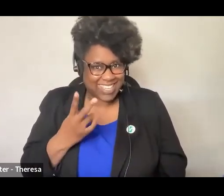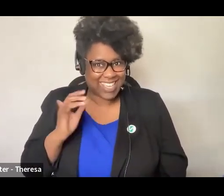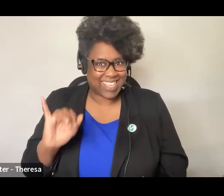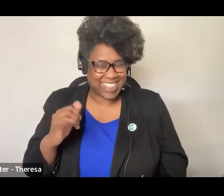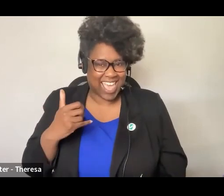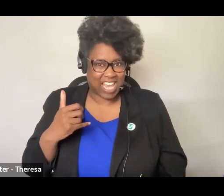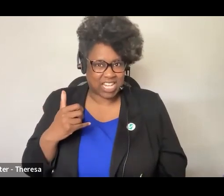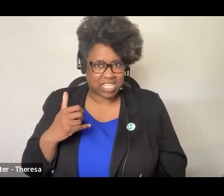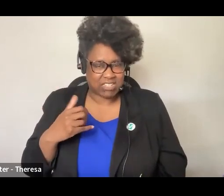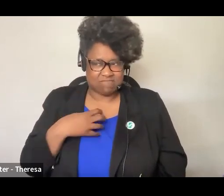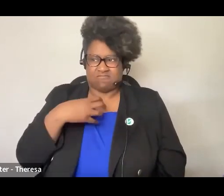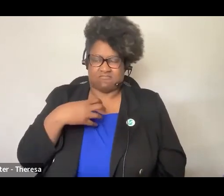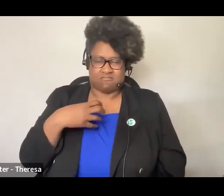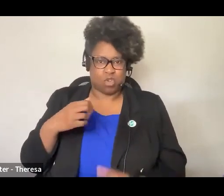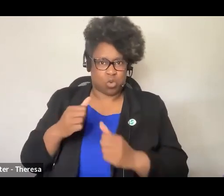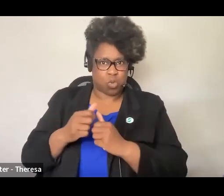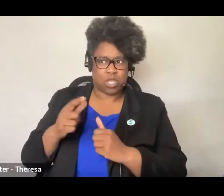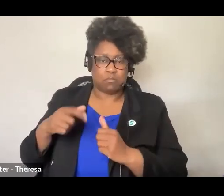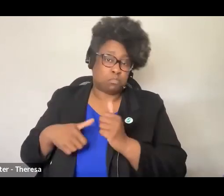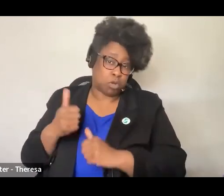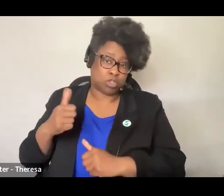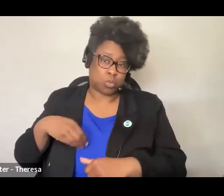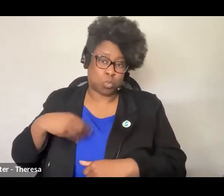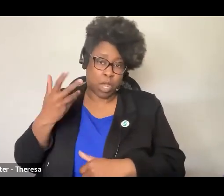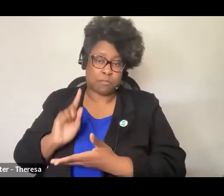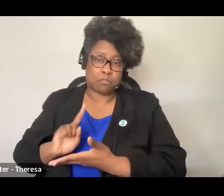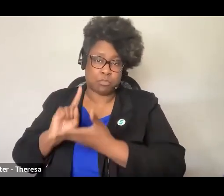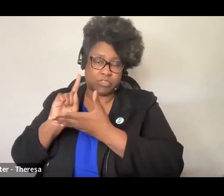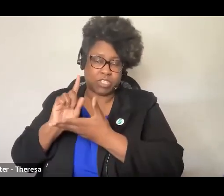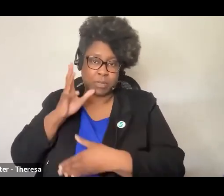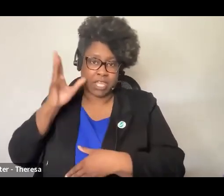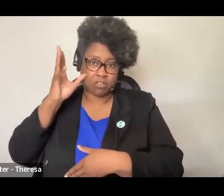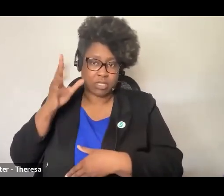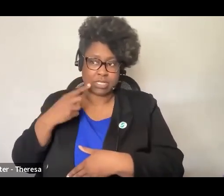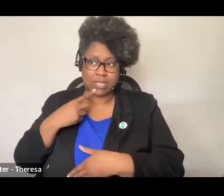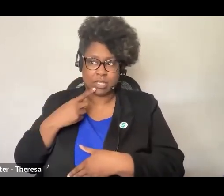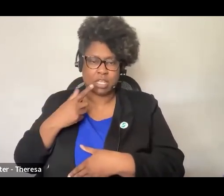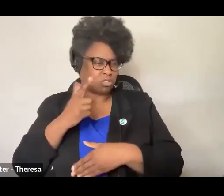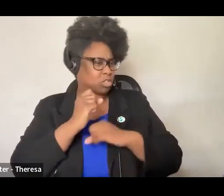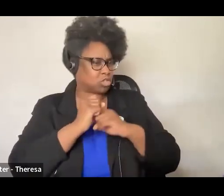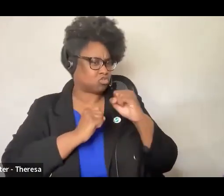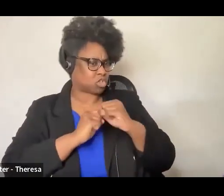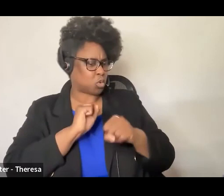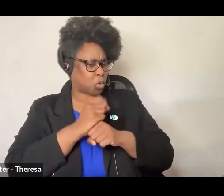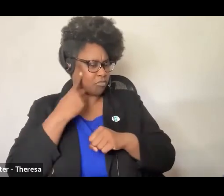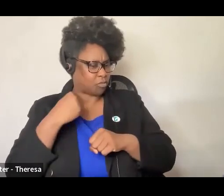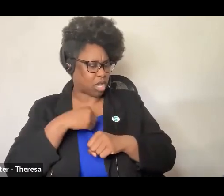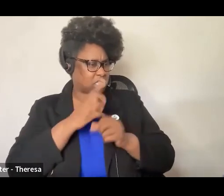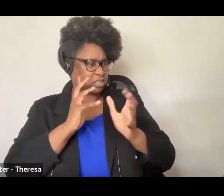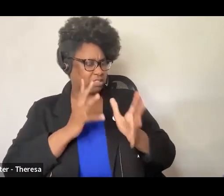by white parents mostly white and privileged parents to say these structures work for us no don't touch them